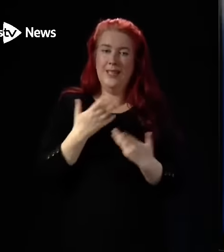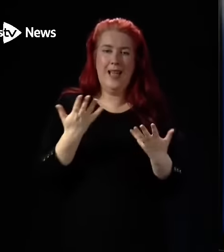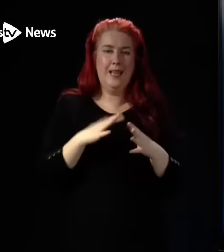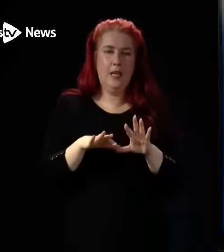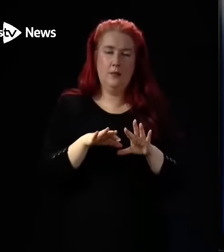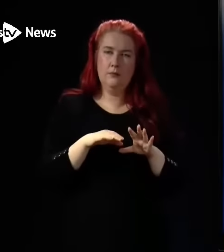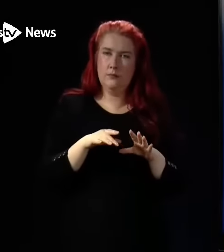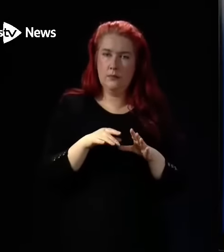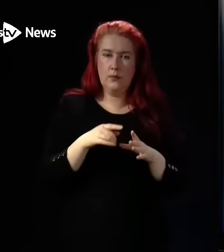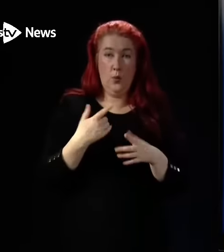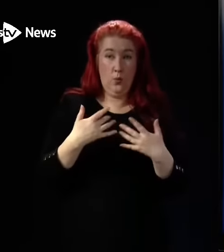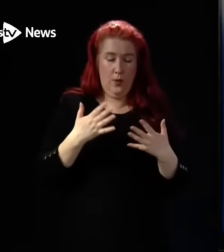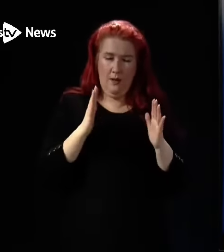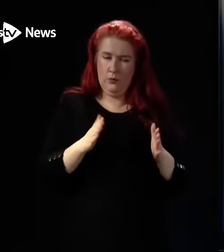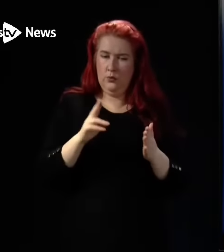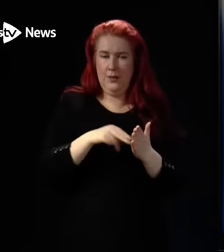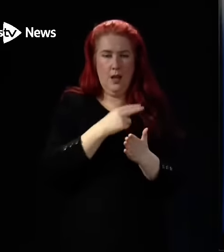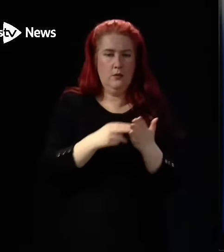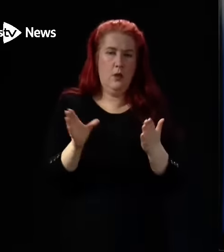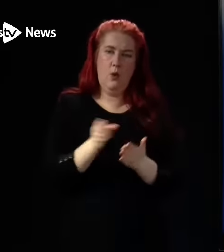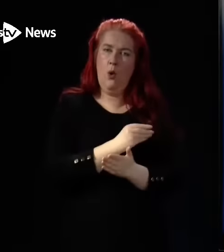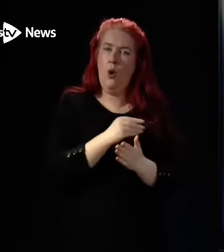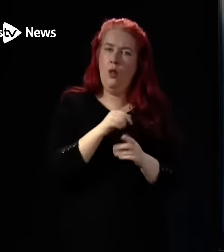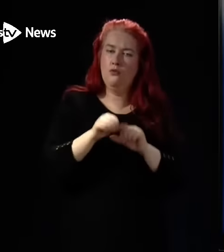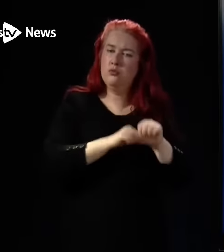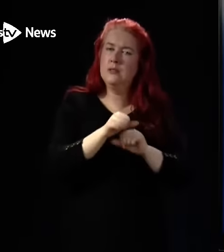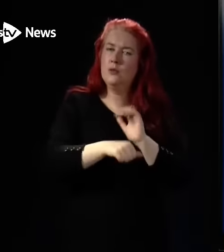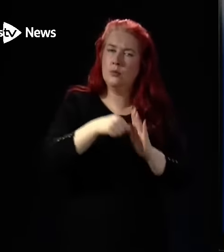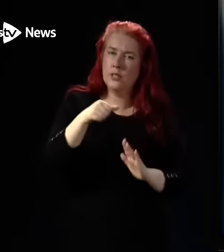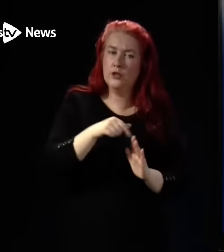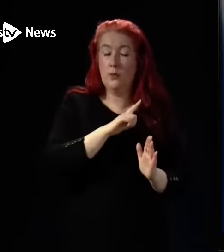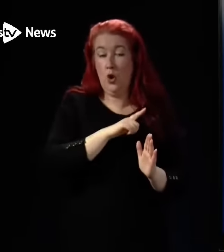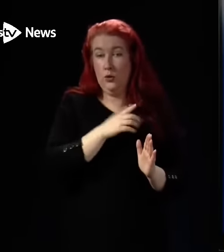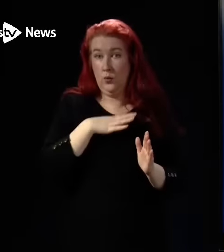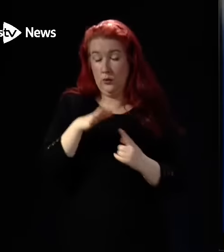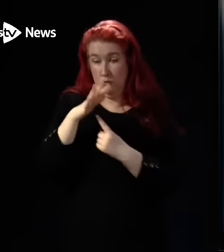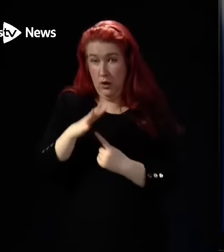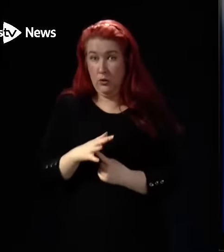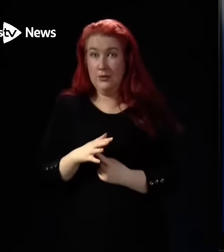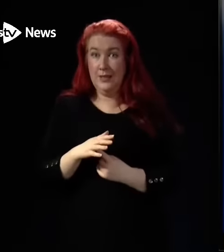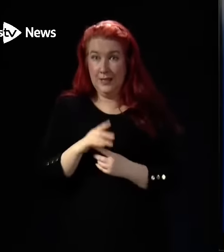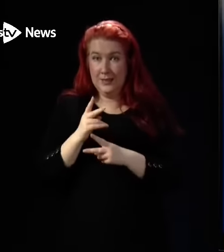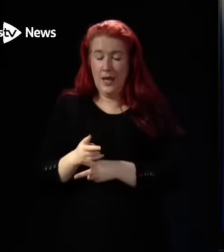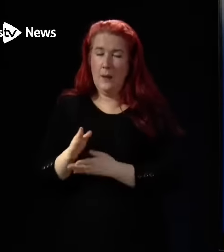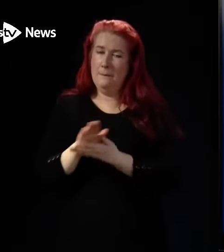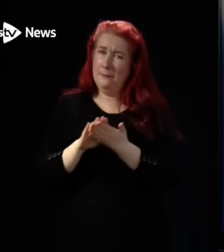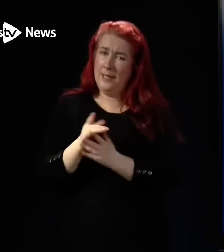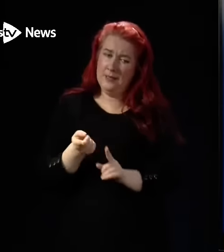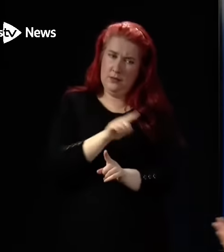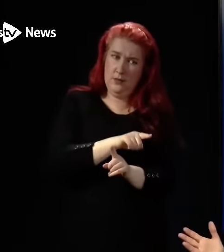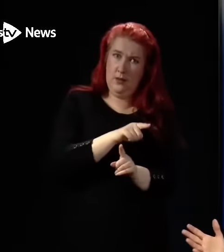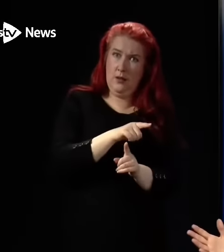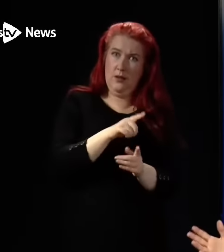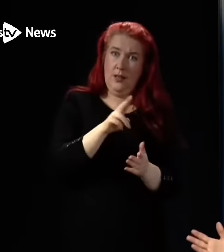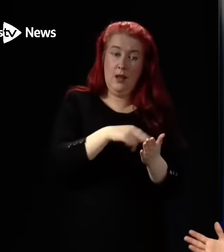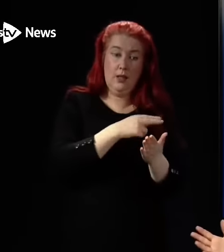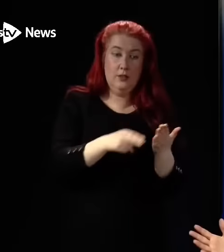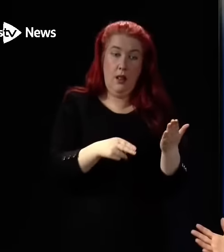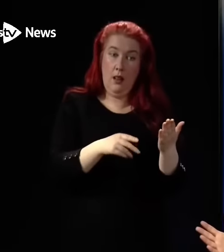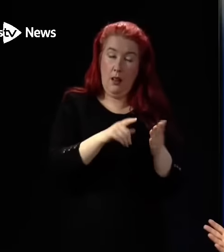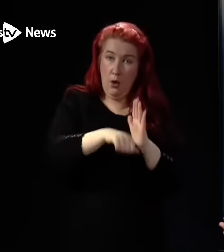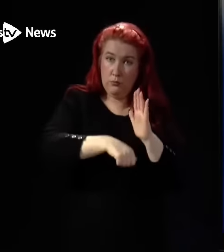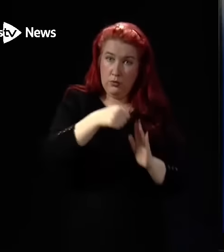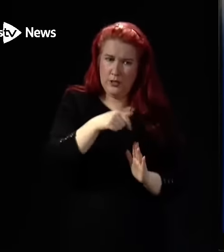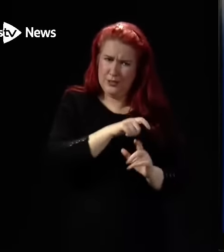urgent and immediate healthcare needs. Now, when you do that, the people who need that elective treatment don't suddenly not